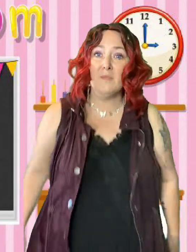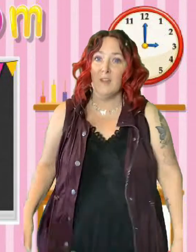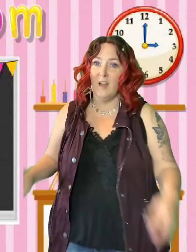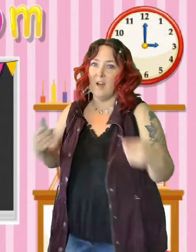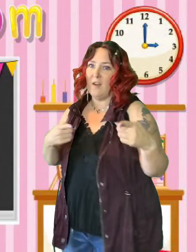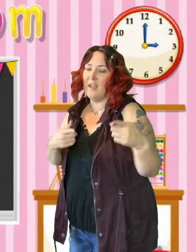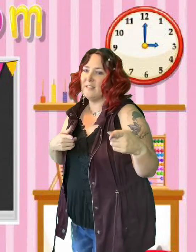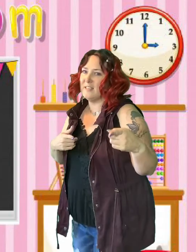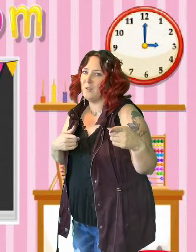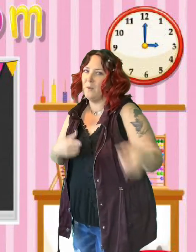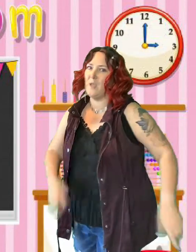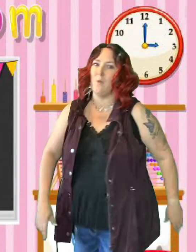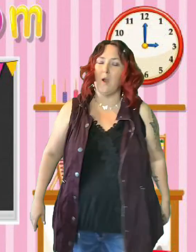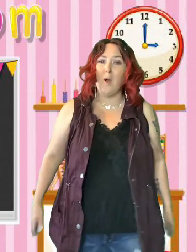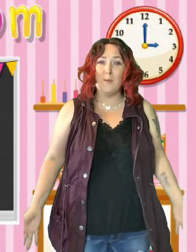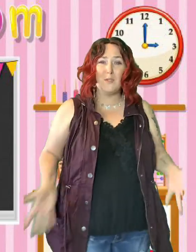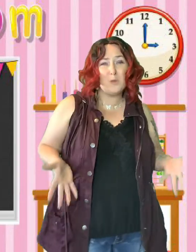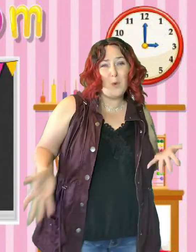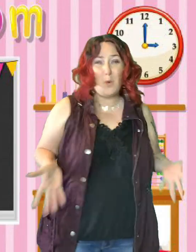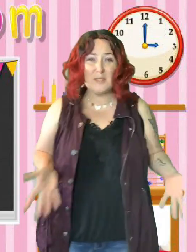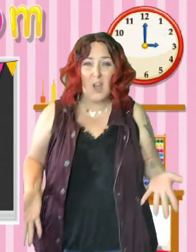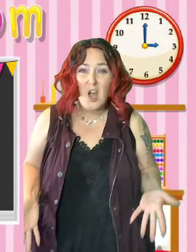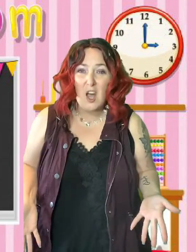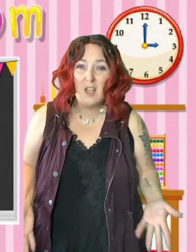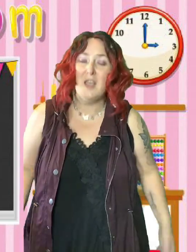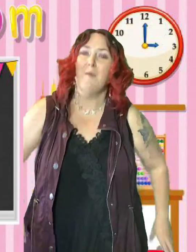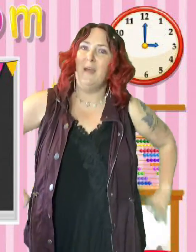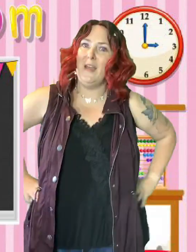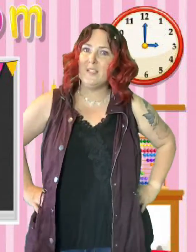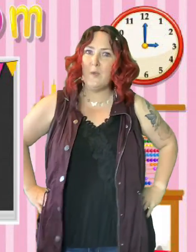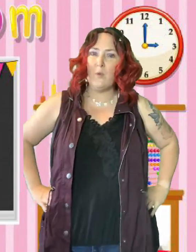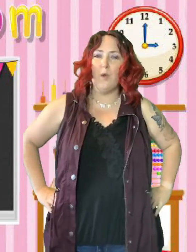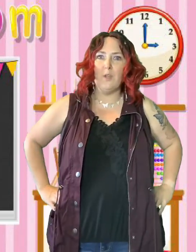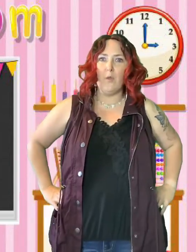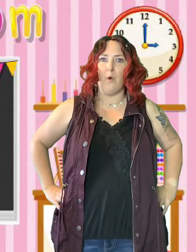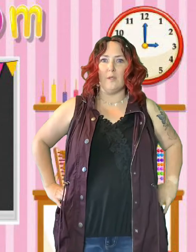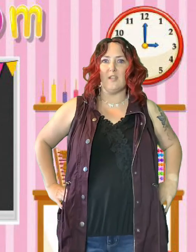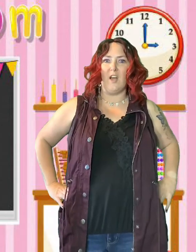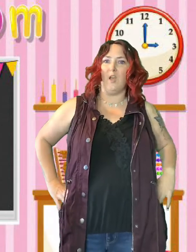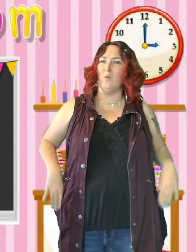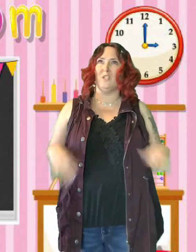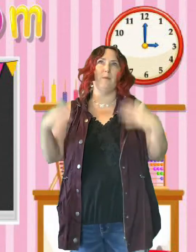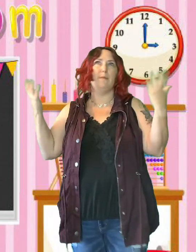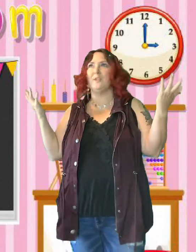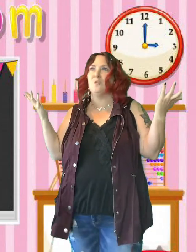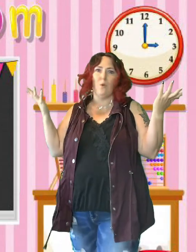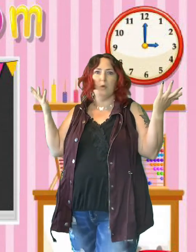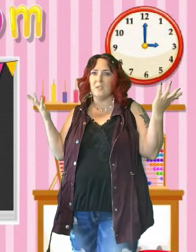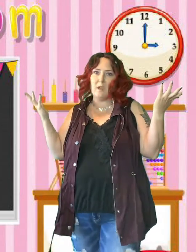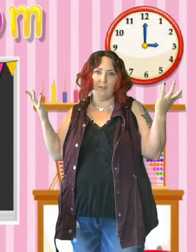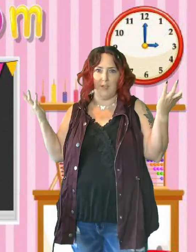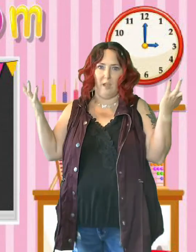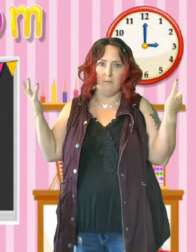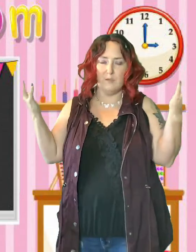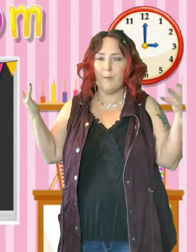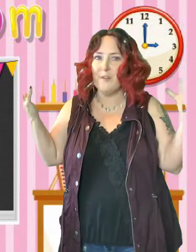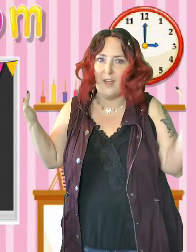All right, days of the week. We're almost through the whole song. By next week we'll know the whole song and we'll just be able to do the whole song every day. It's perfect.